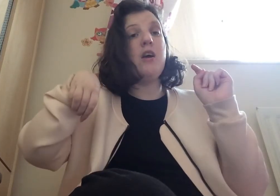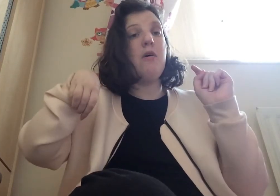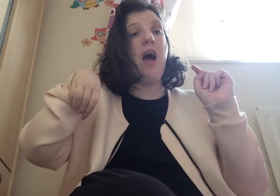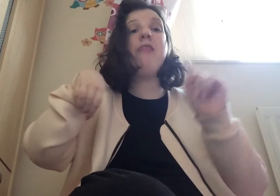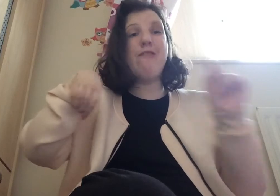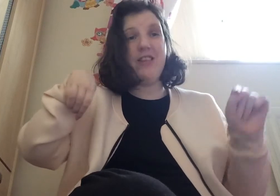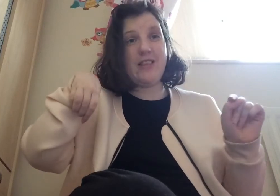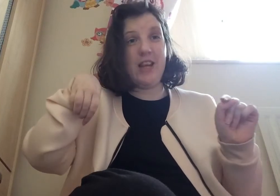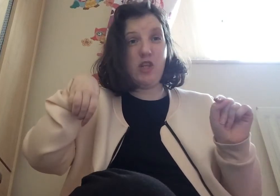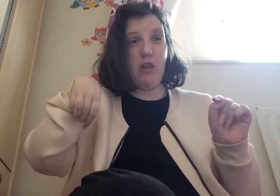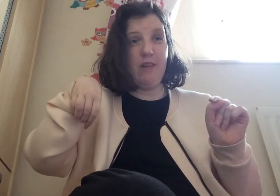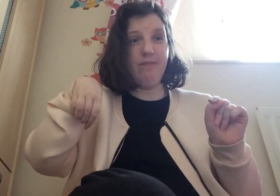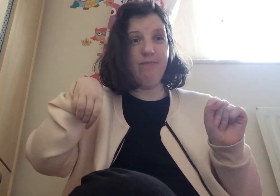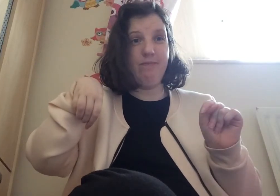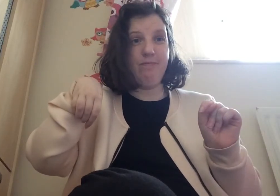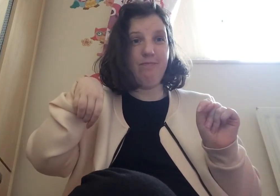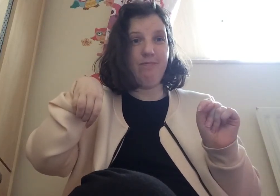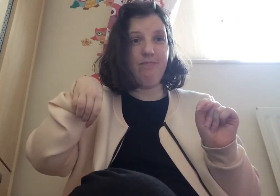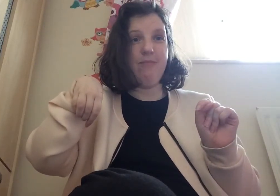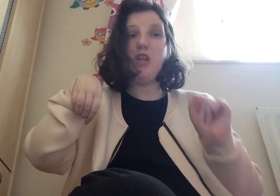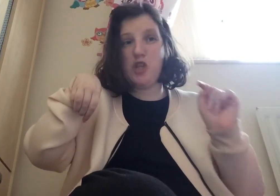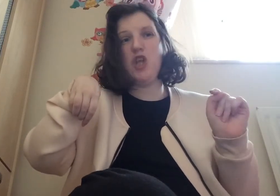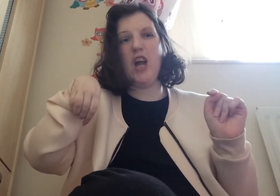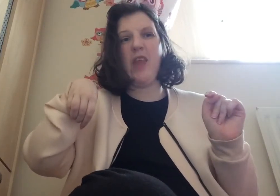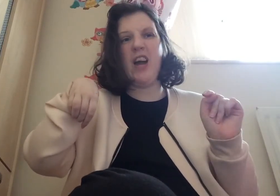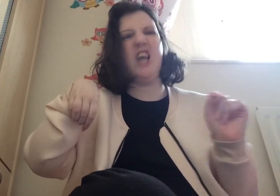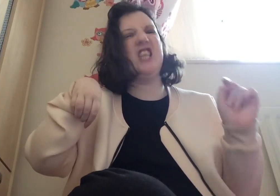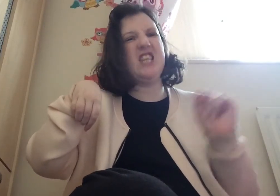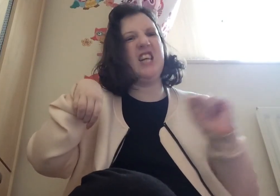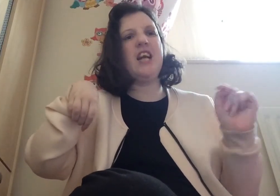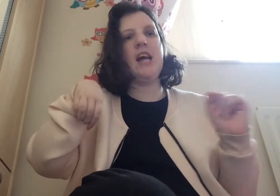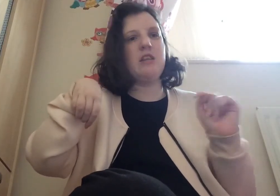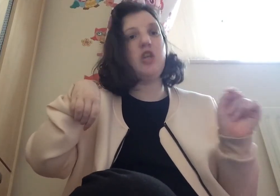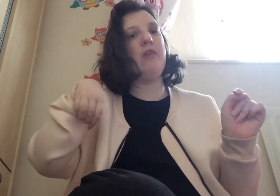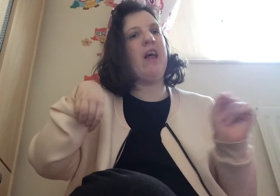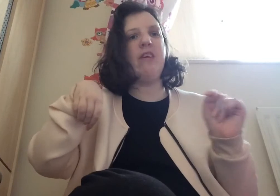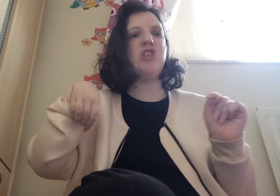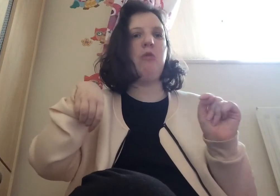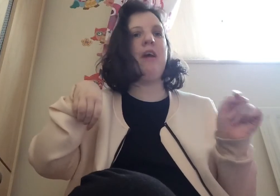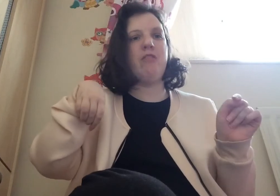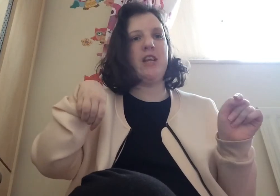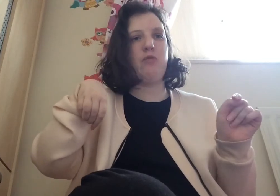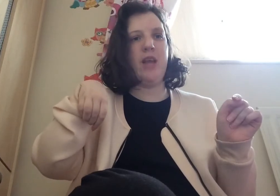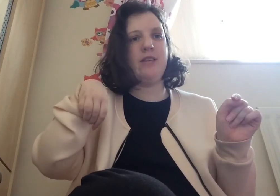and they fancy each other just thought i'd get that in because it's a kind of storyline that she only had for six weeks